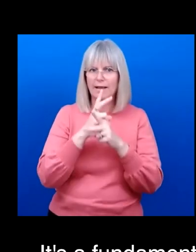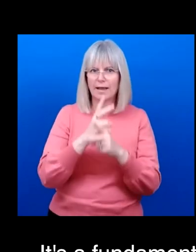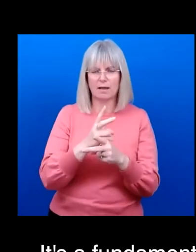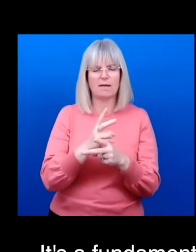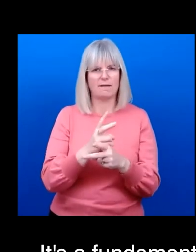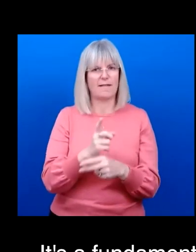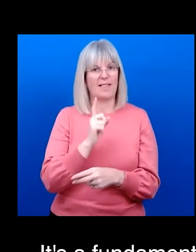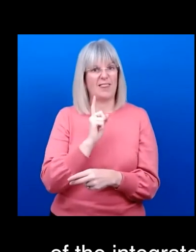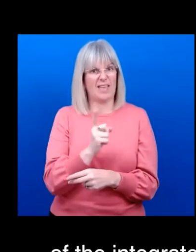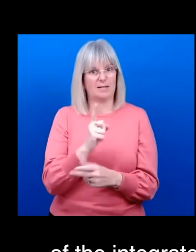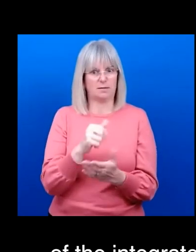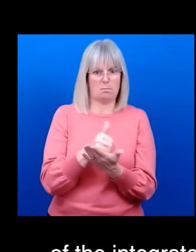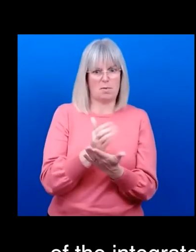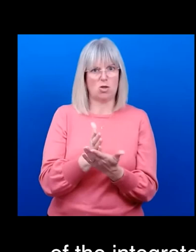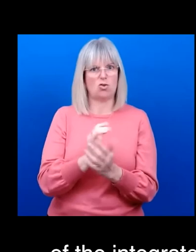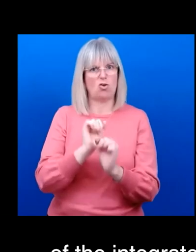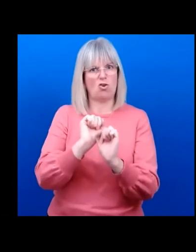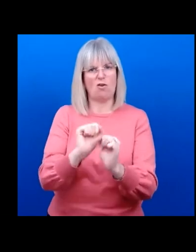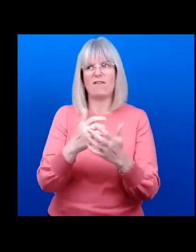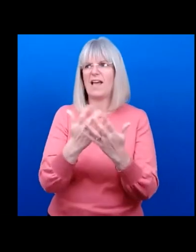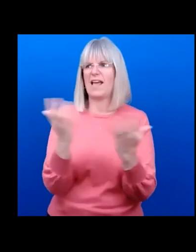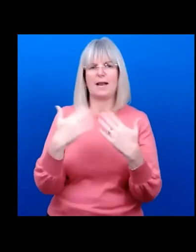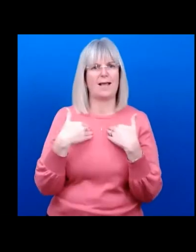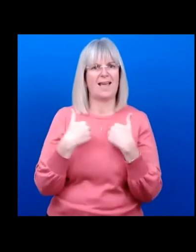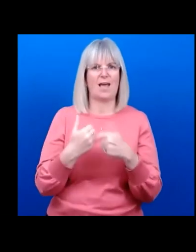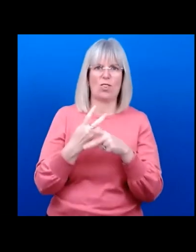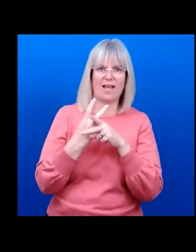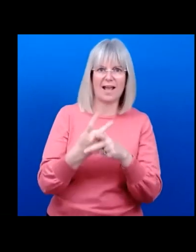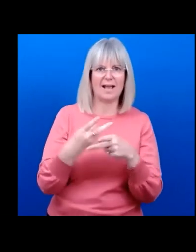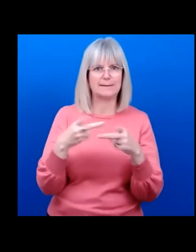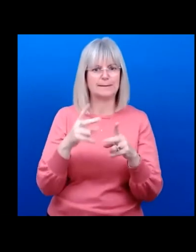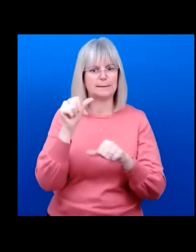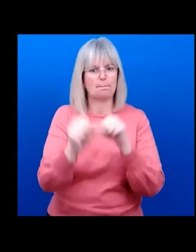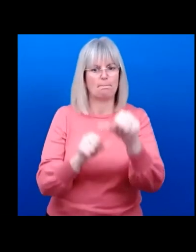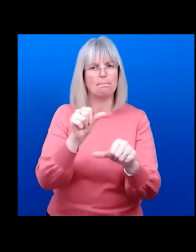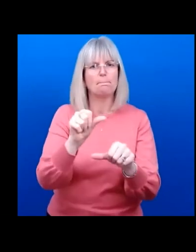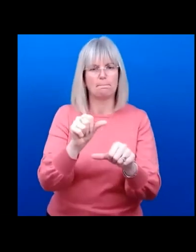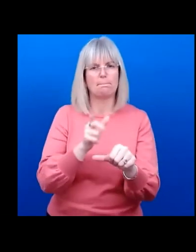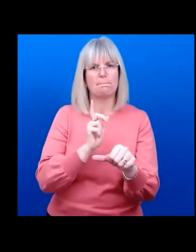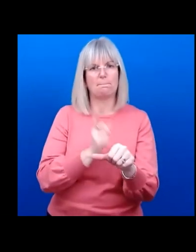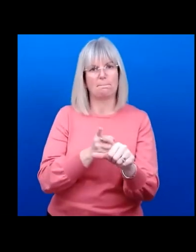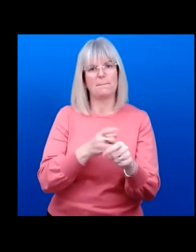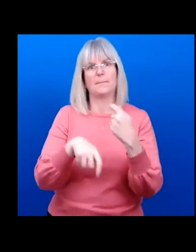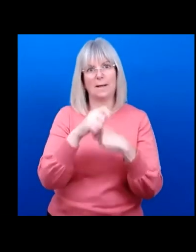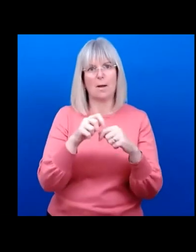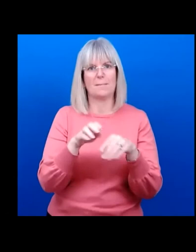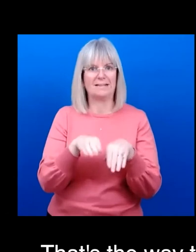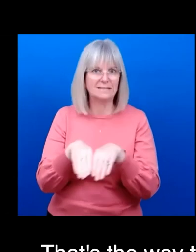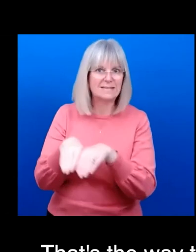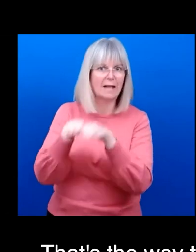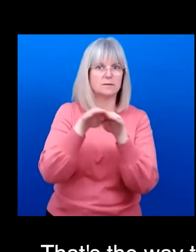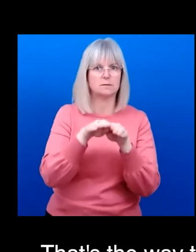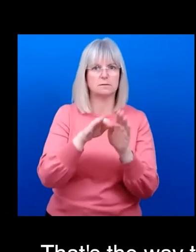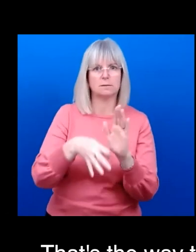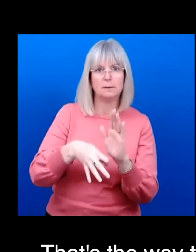system because that's the way to make it standardized and to improve access to quality